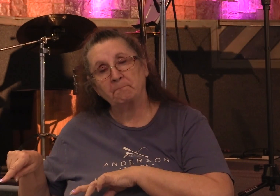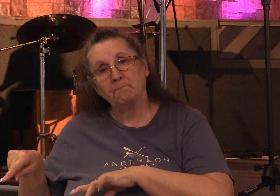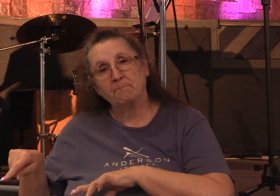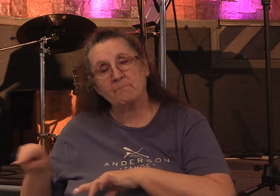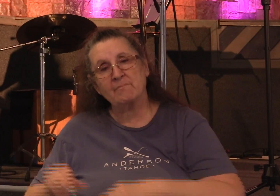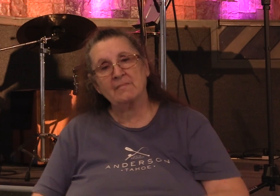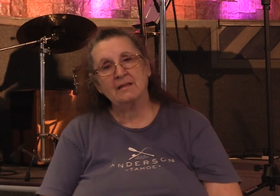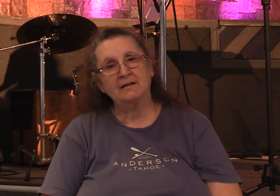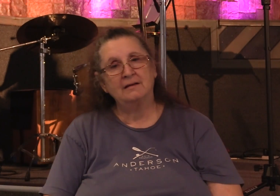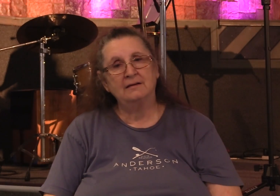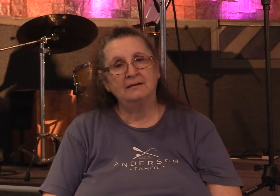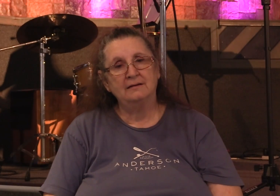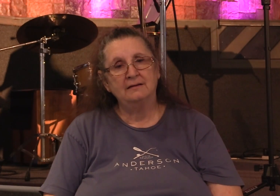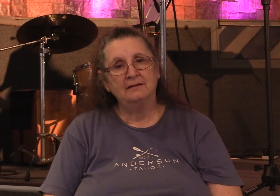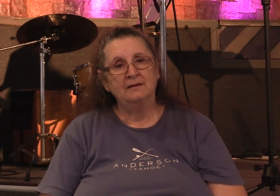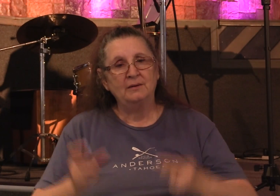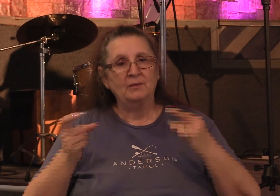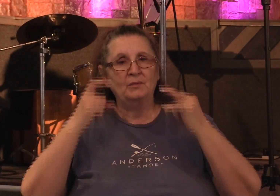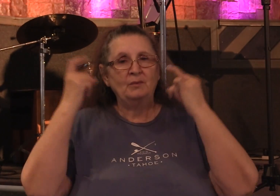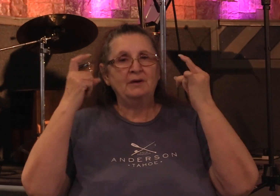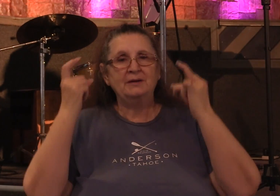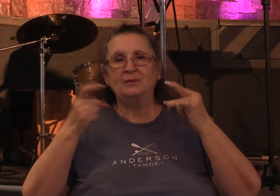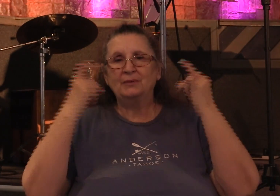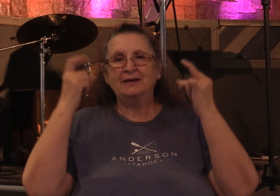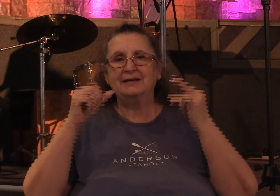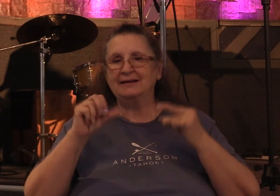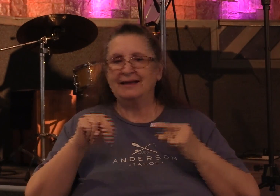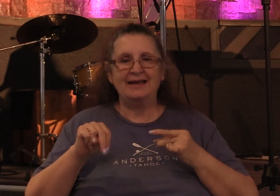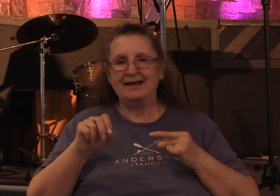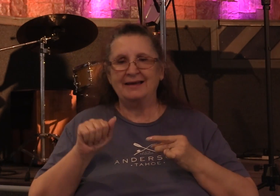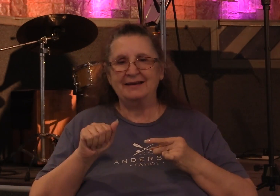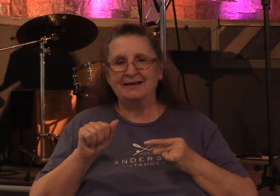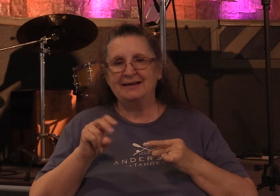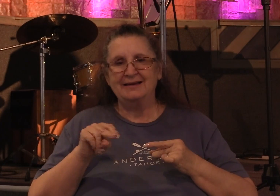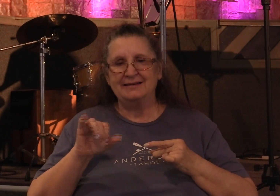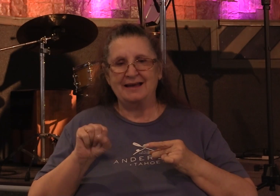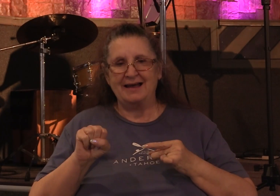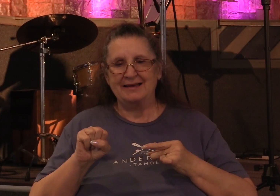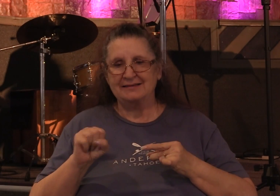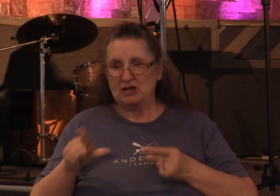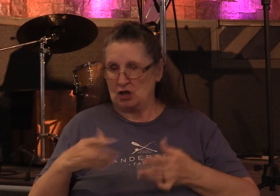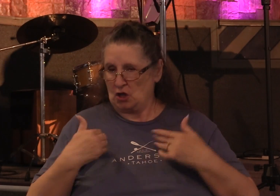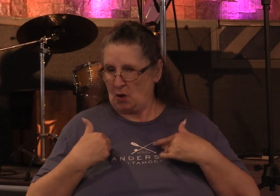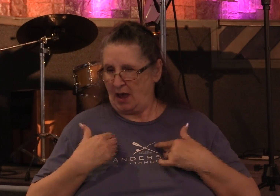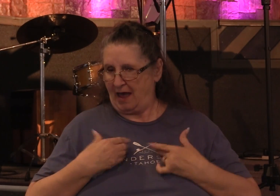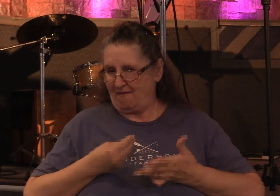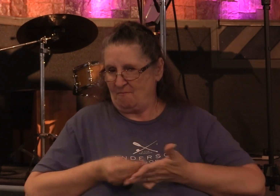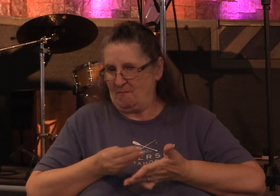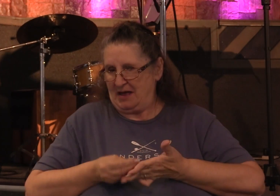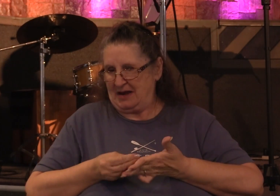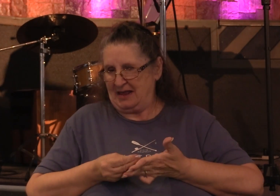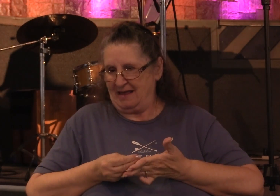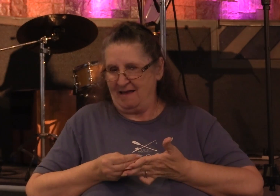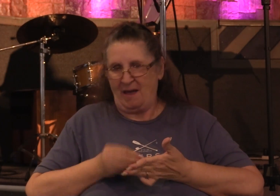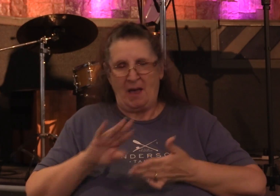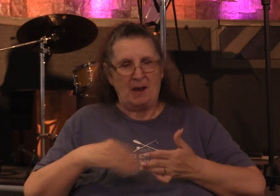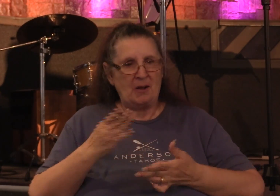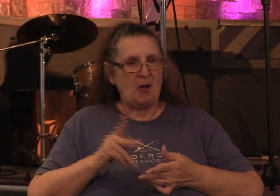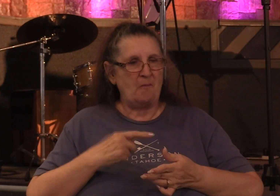it's a win-win Ananias you not only get some cash out of this but man everyone will give you the same glory as